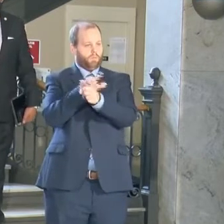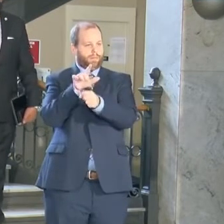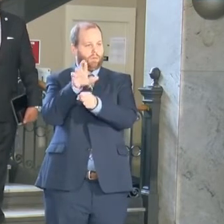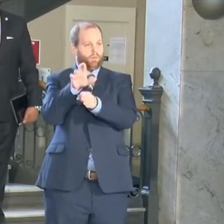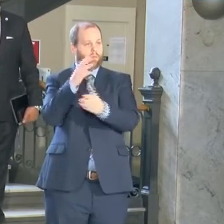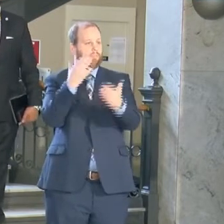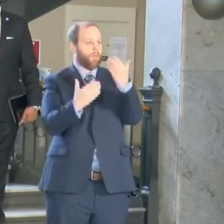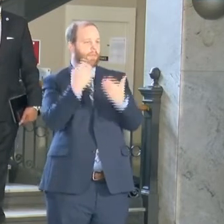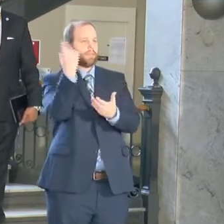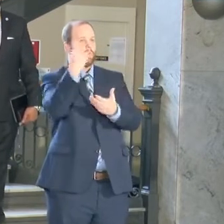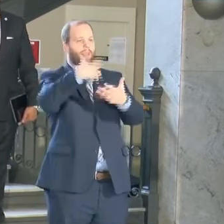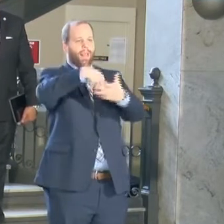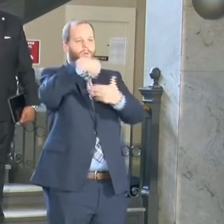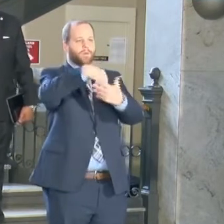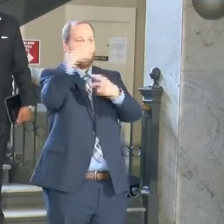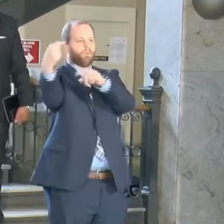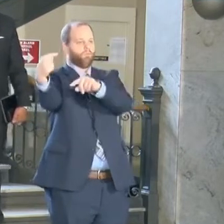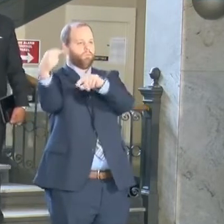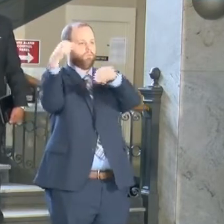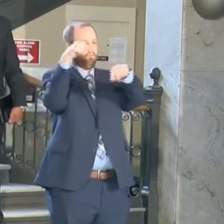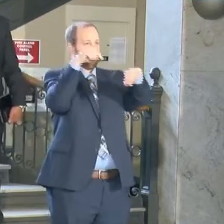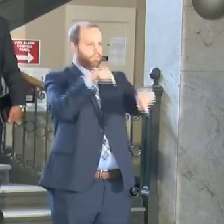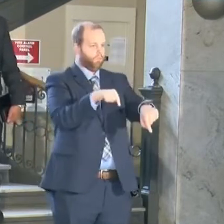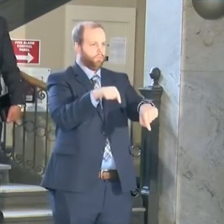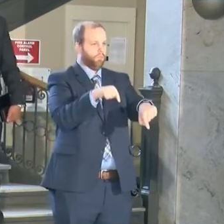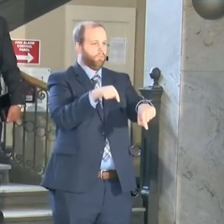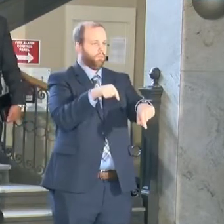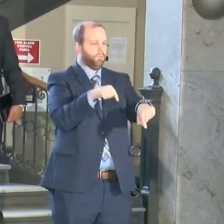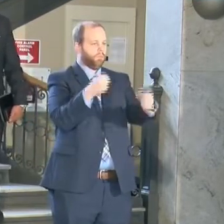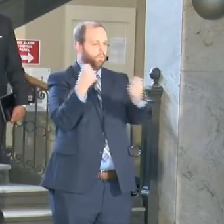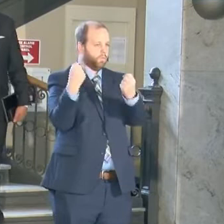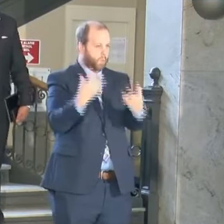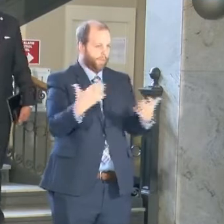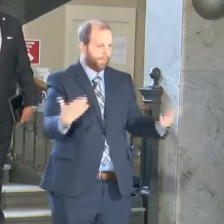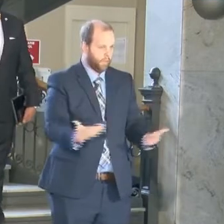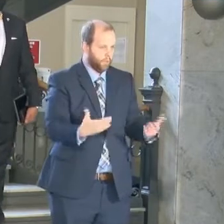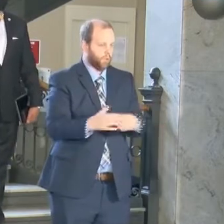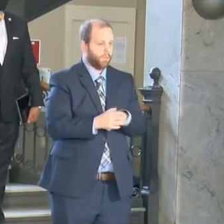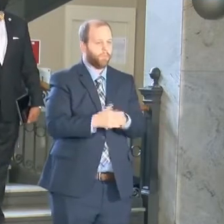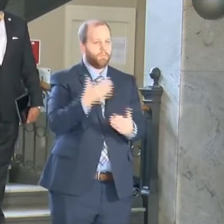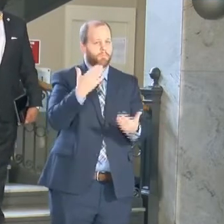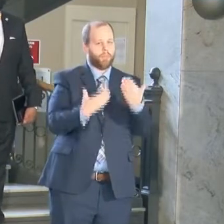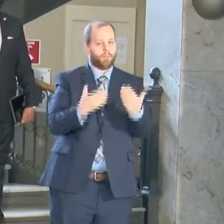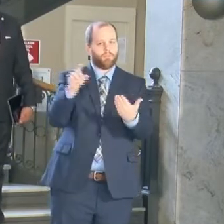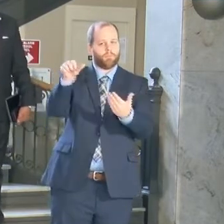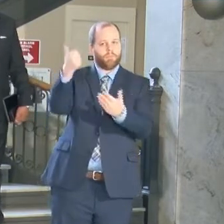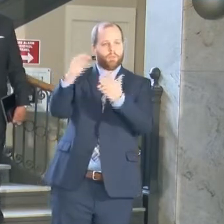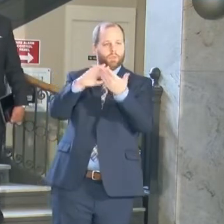to our city from other cities that we have been working to address with our other federal partners from that particular standpoint.